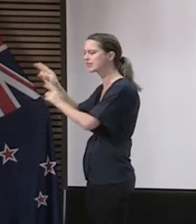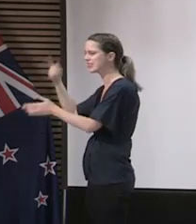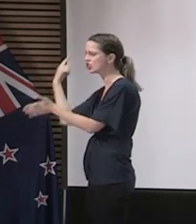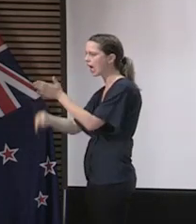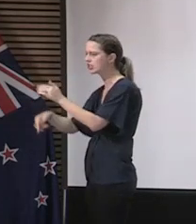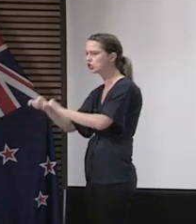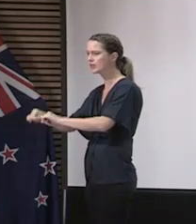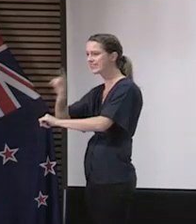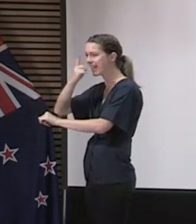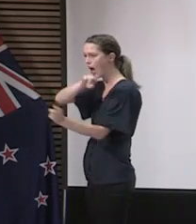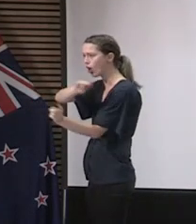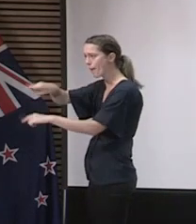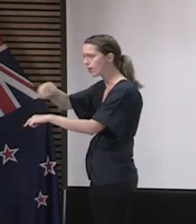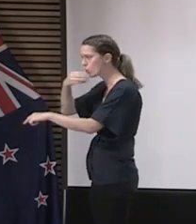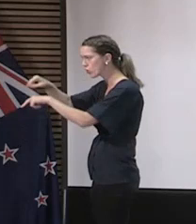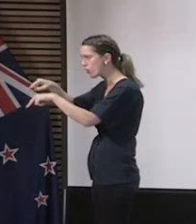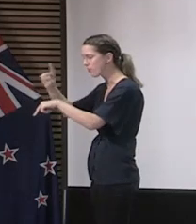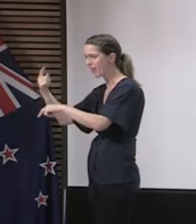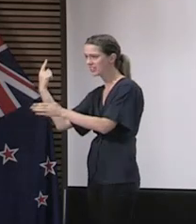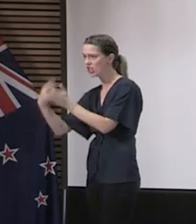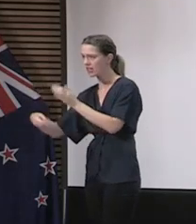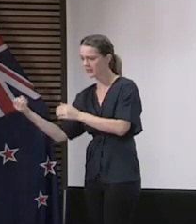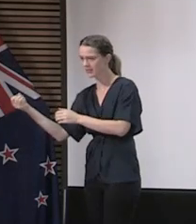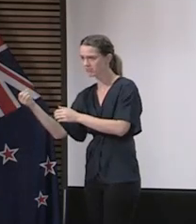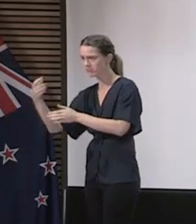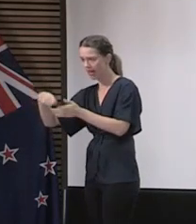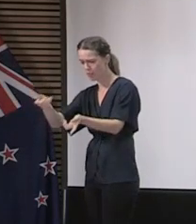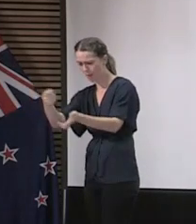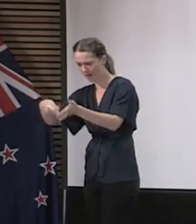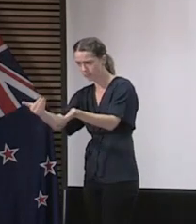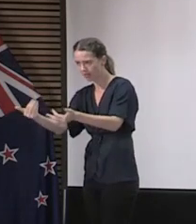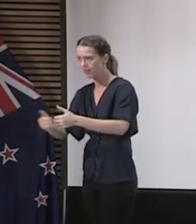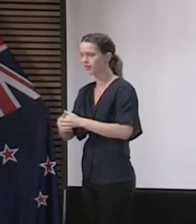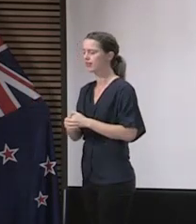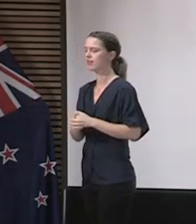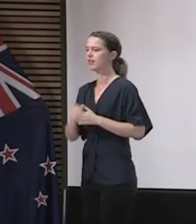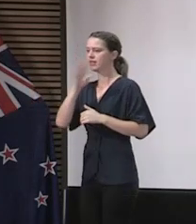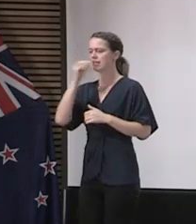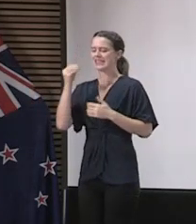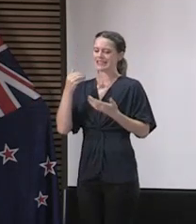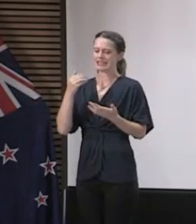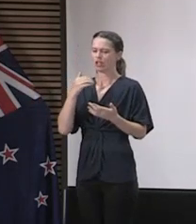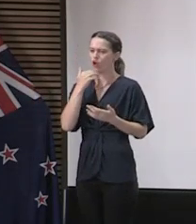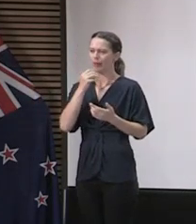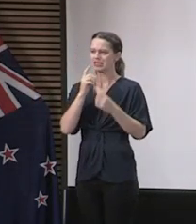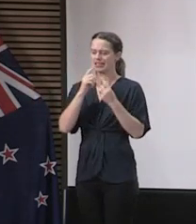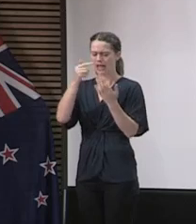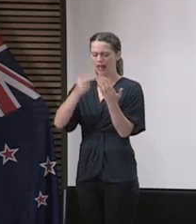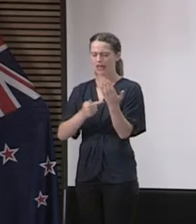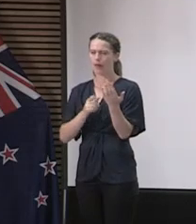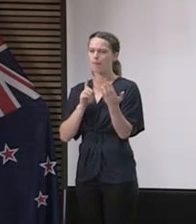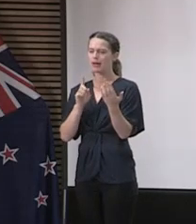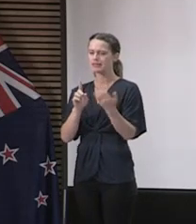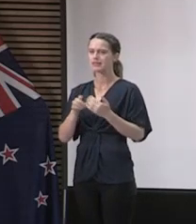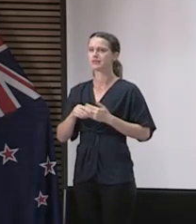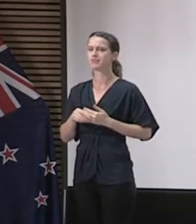rooms and halls of residence? I haven't got a lot of detail on how often or how widespread that is. But one